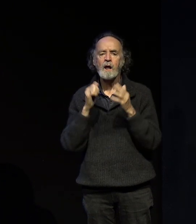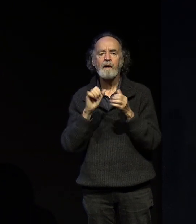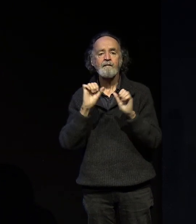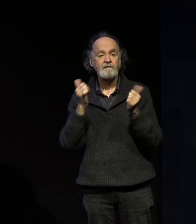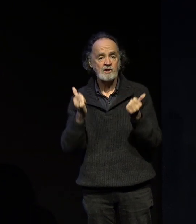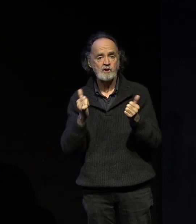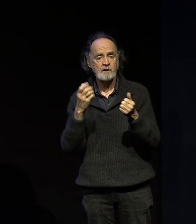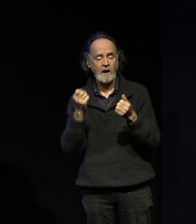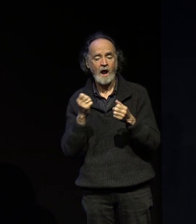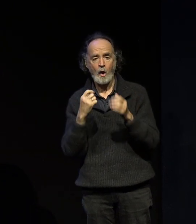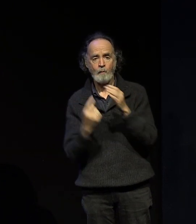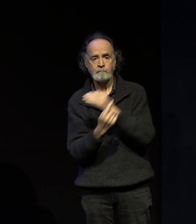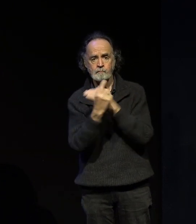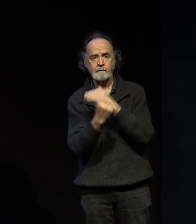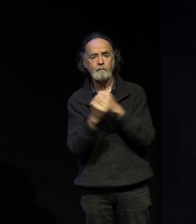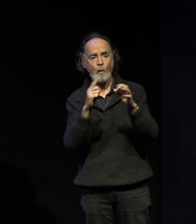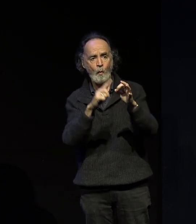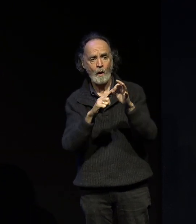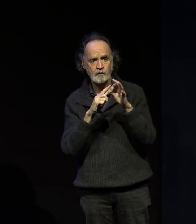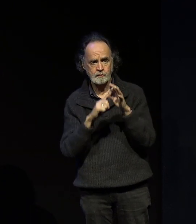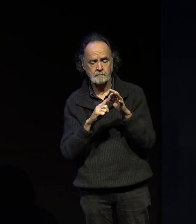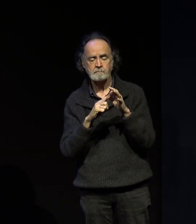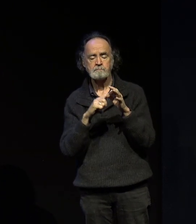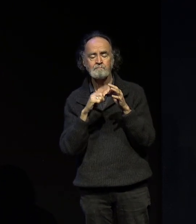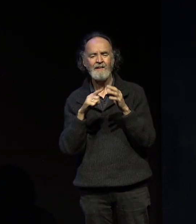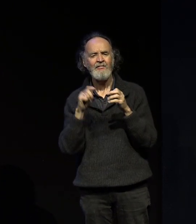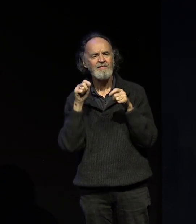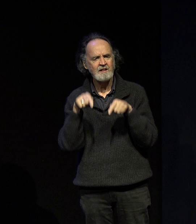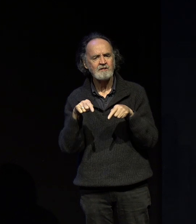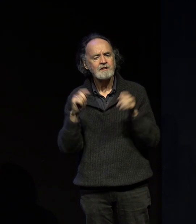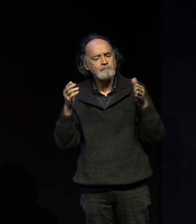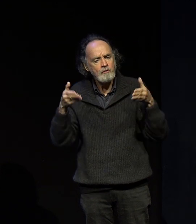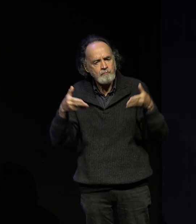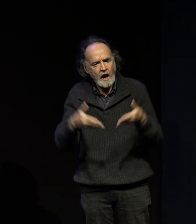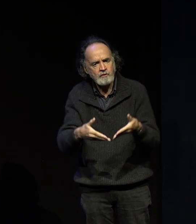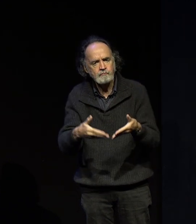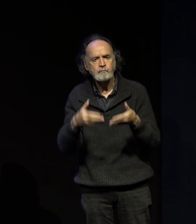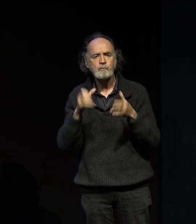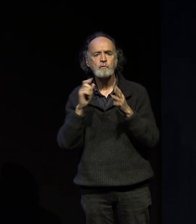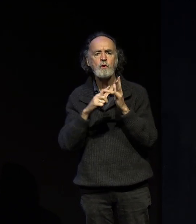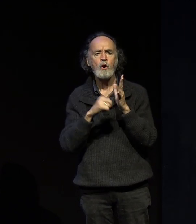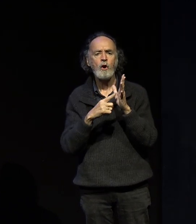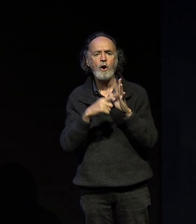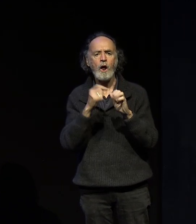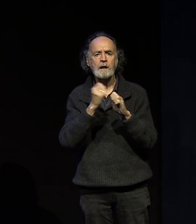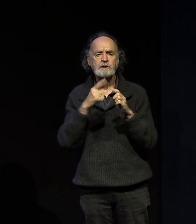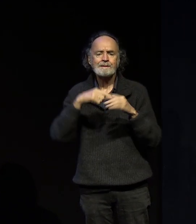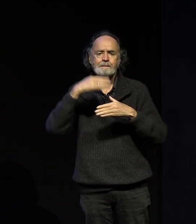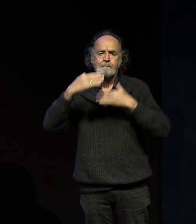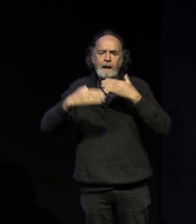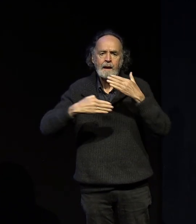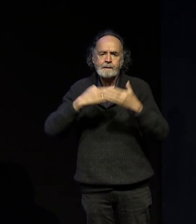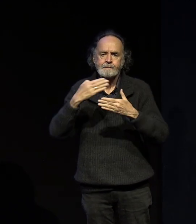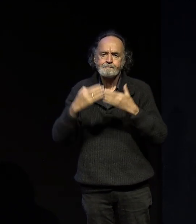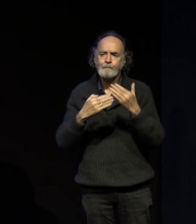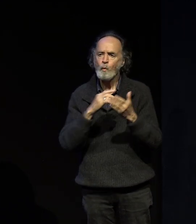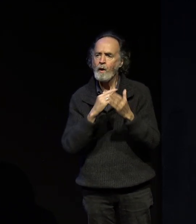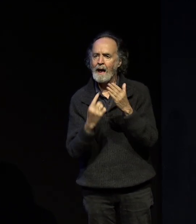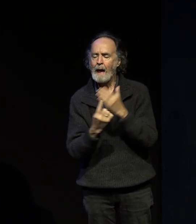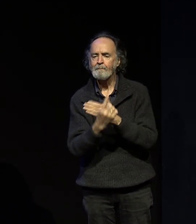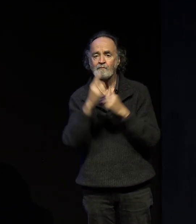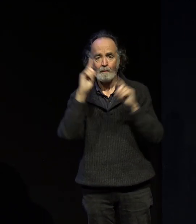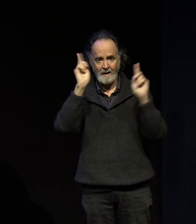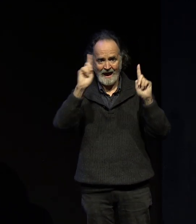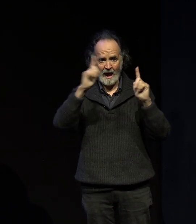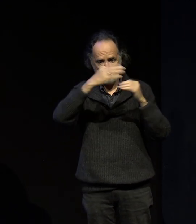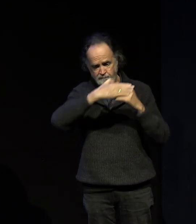the end but really it's about an introduction to the college and an explanation of what happens between here and through to the end of the